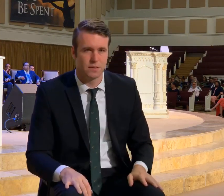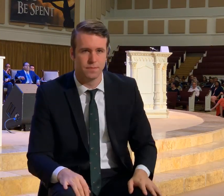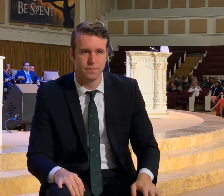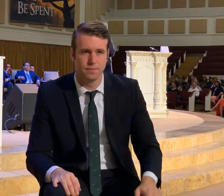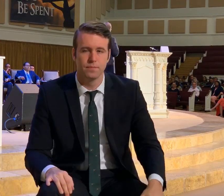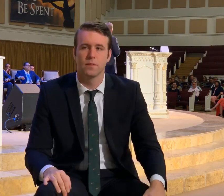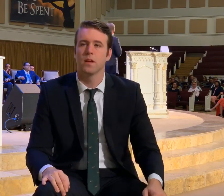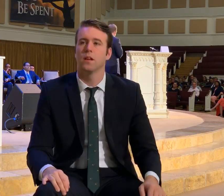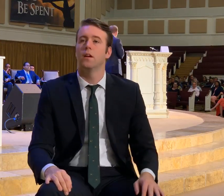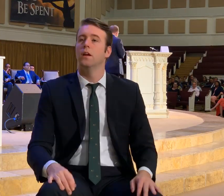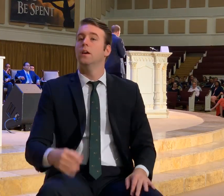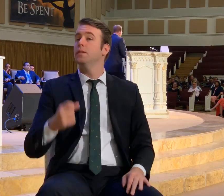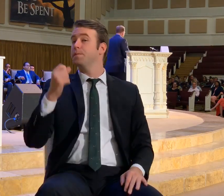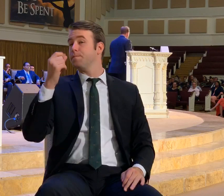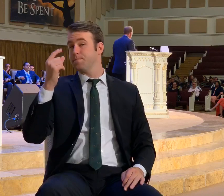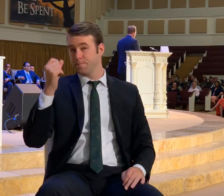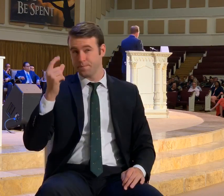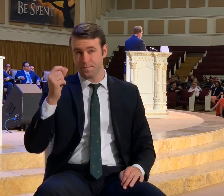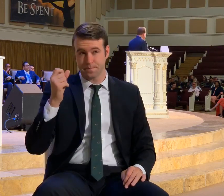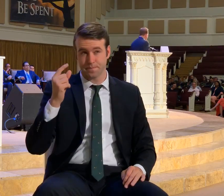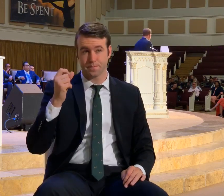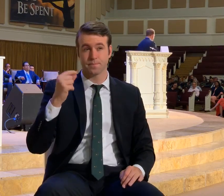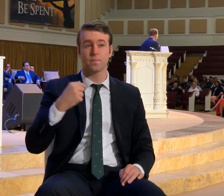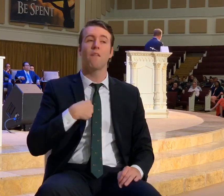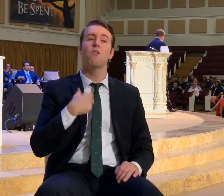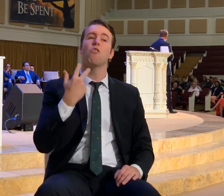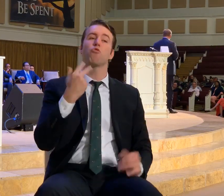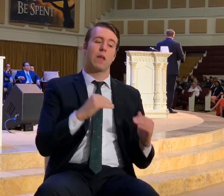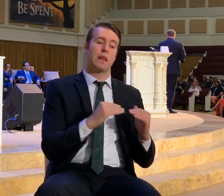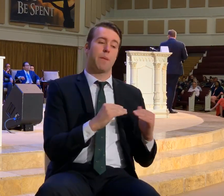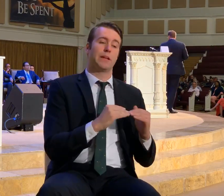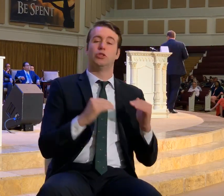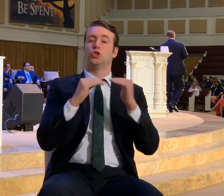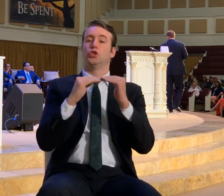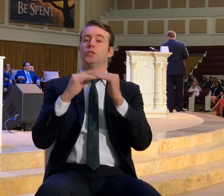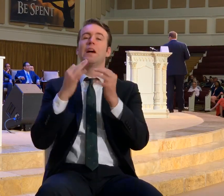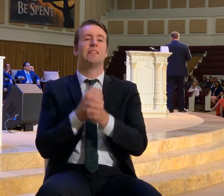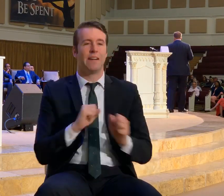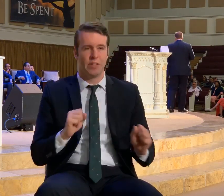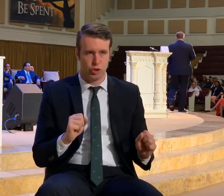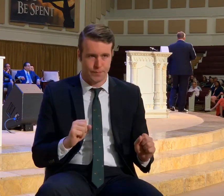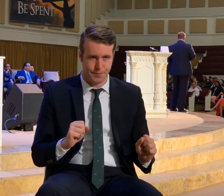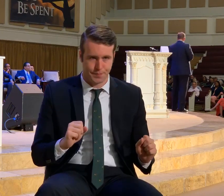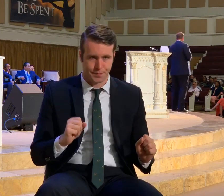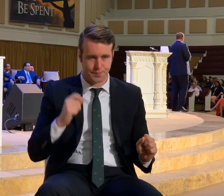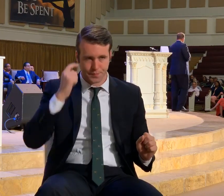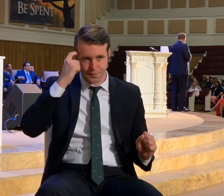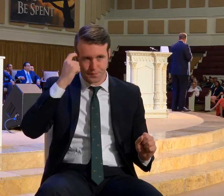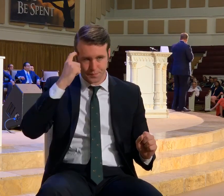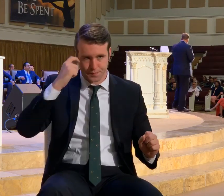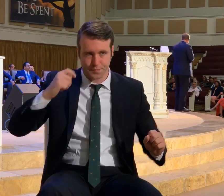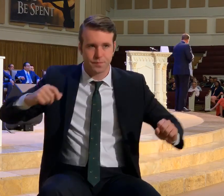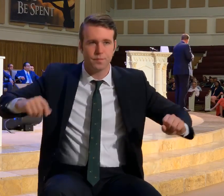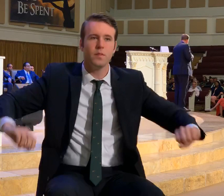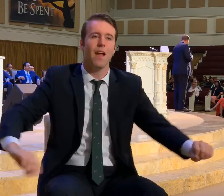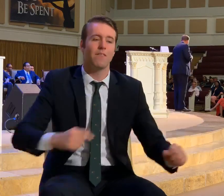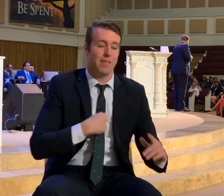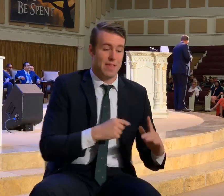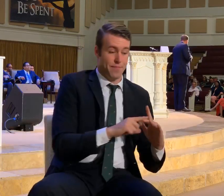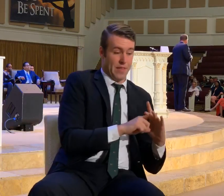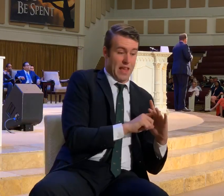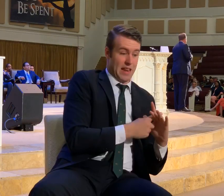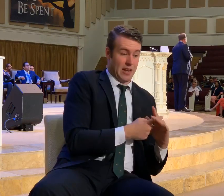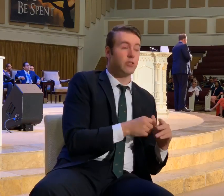You see, here's what you've to understand. There are three dimensions of salvation. There was the initial